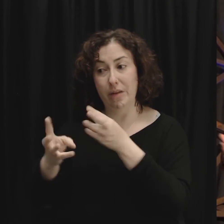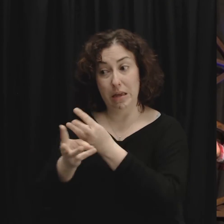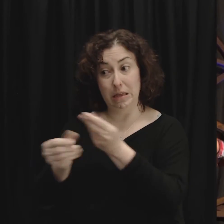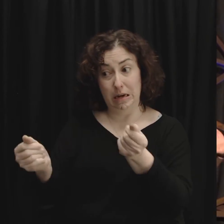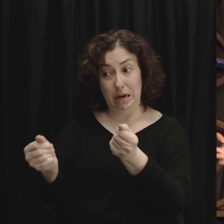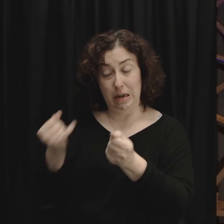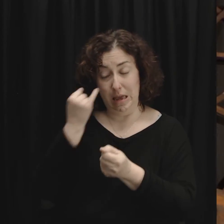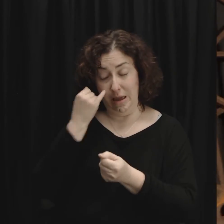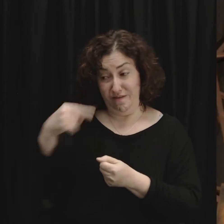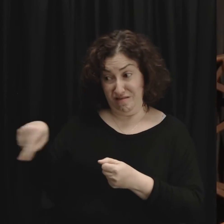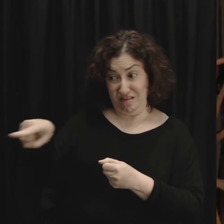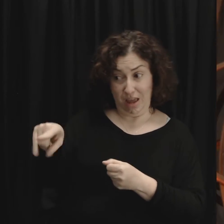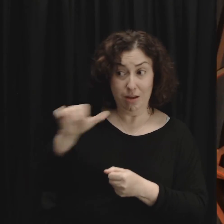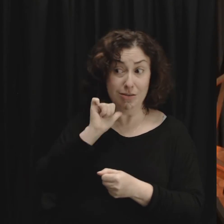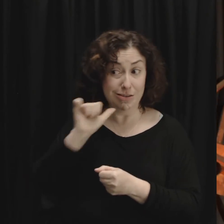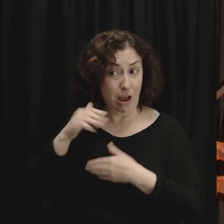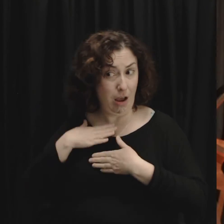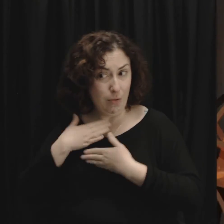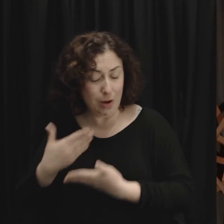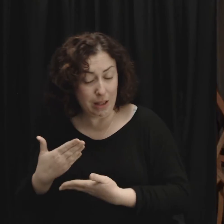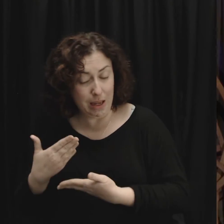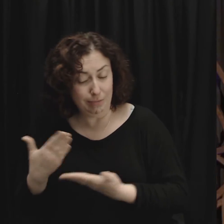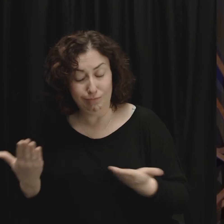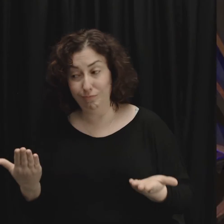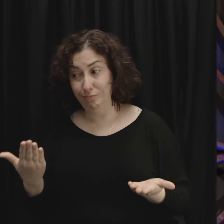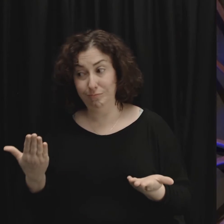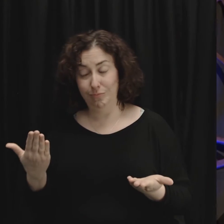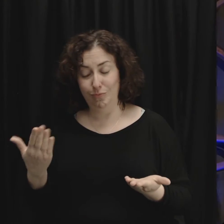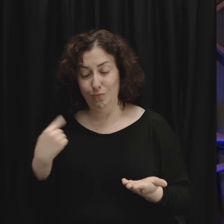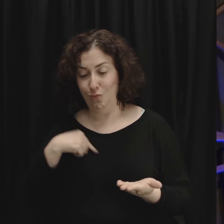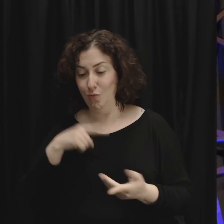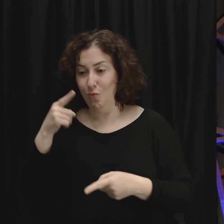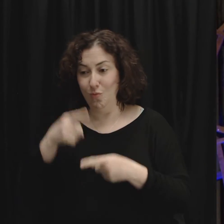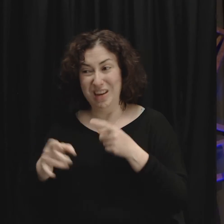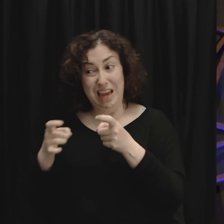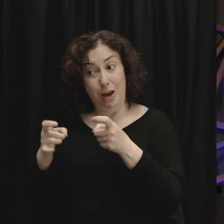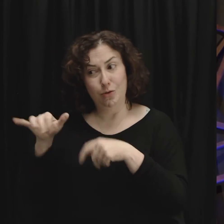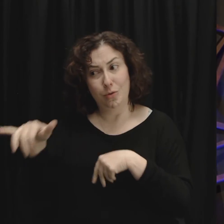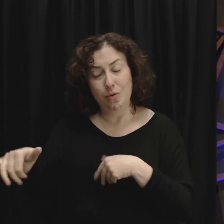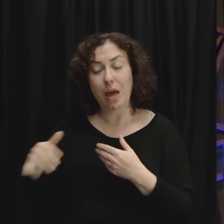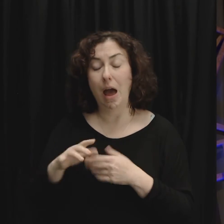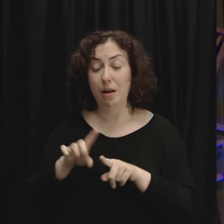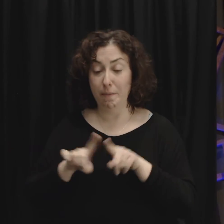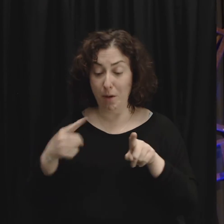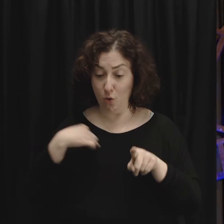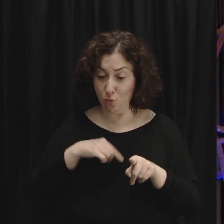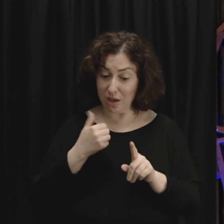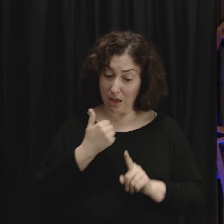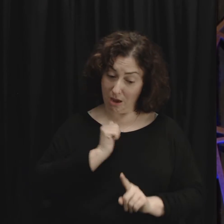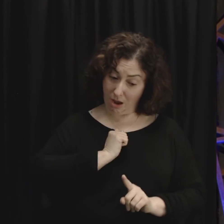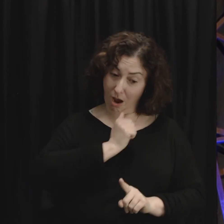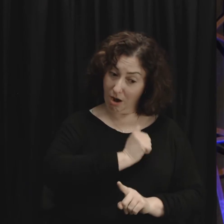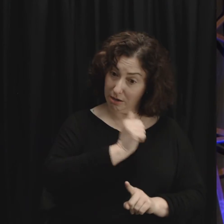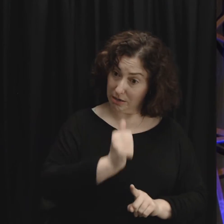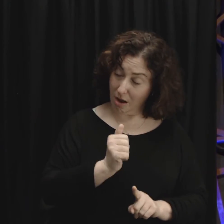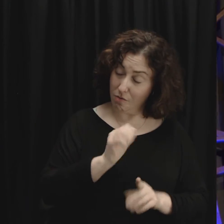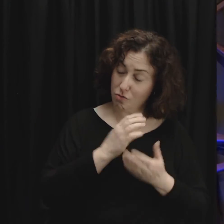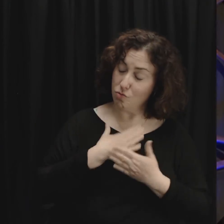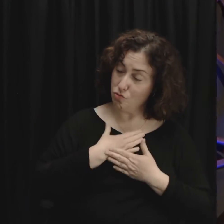then we can't we can't affect that we're willing and we will be peacemakers because that's what God has called us to my question for you today is who